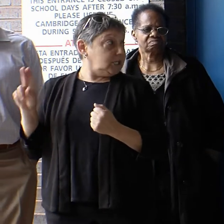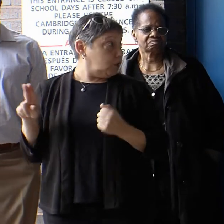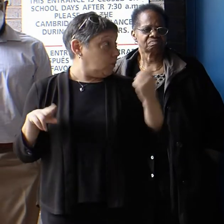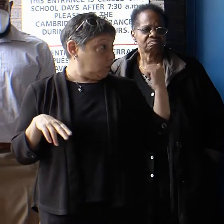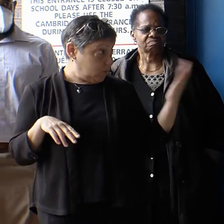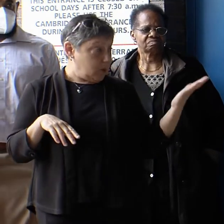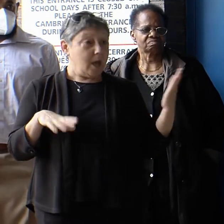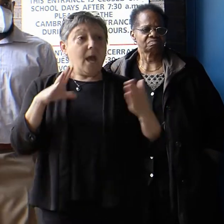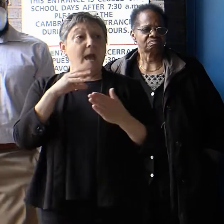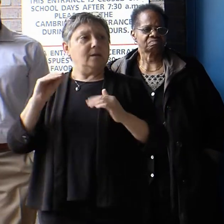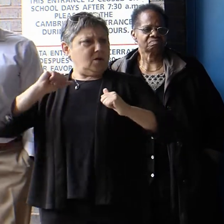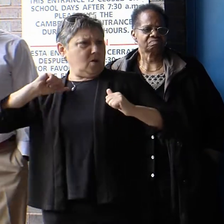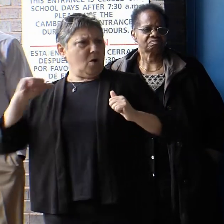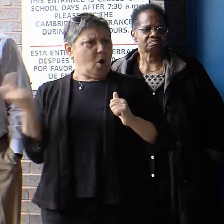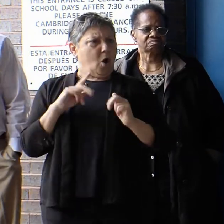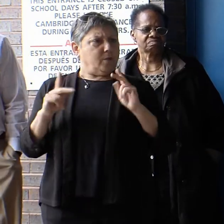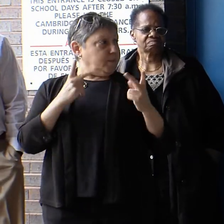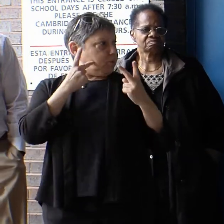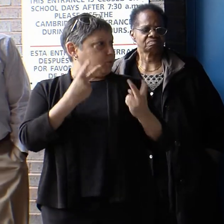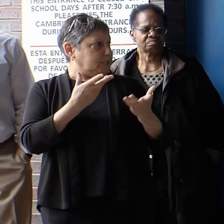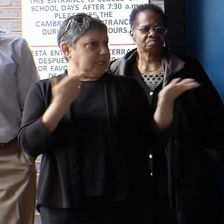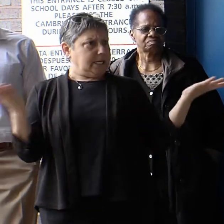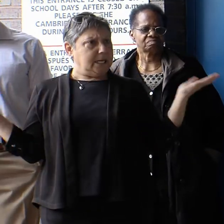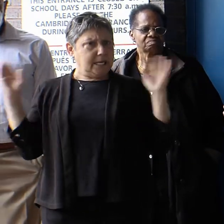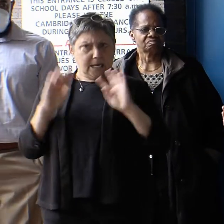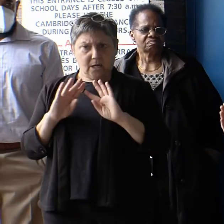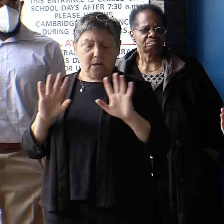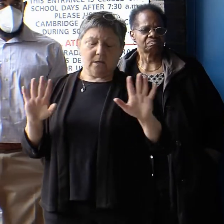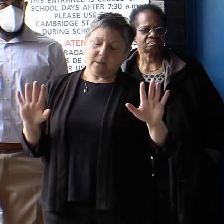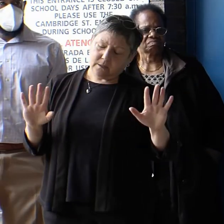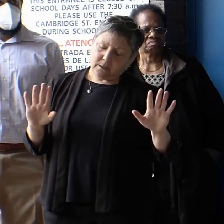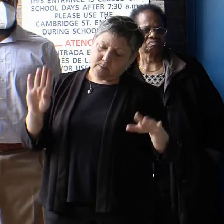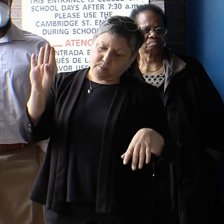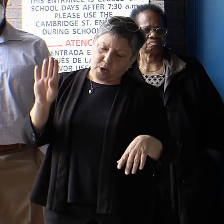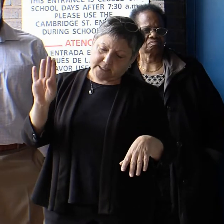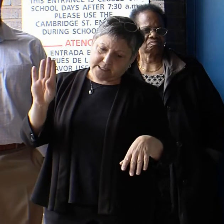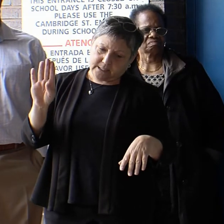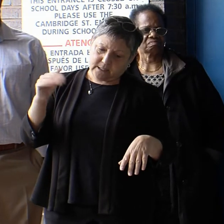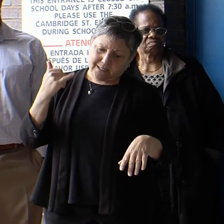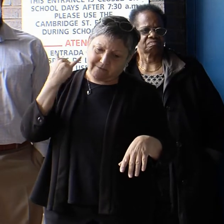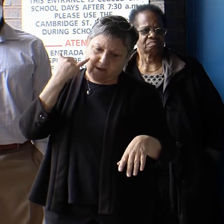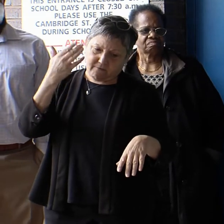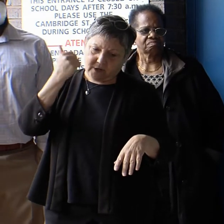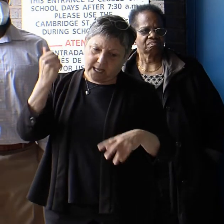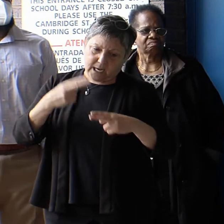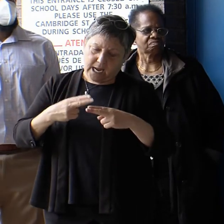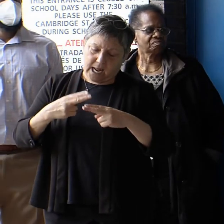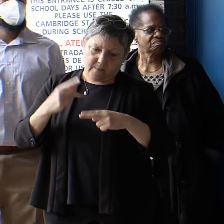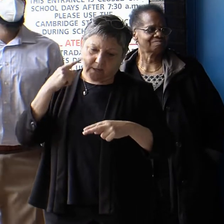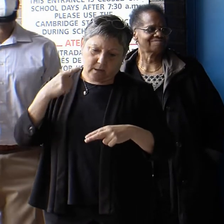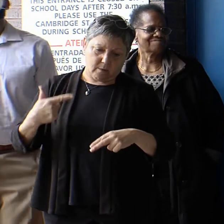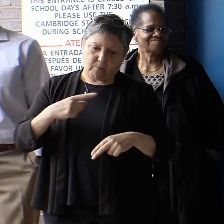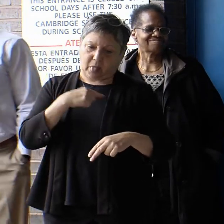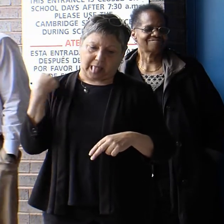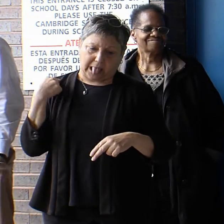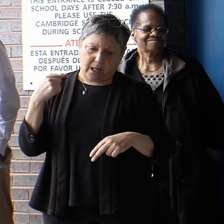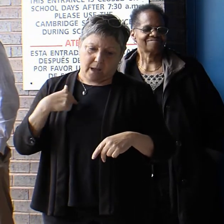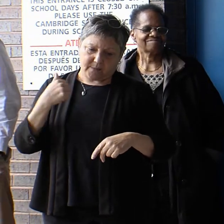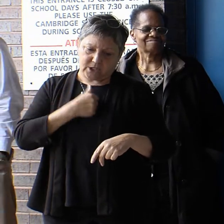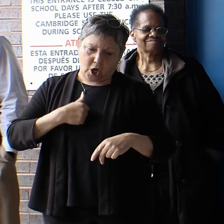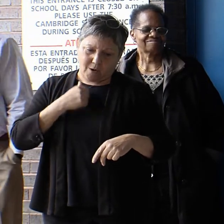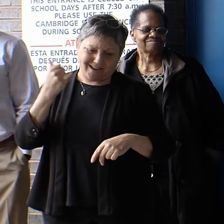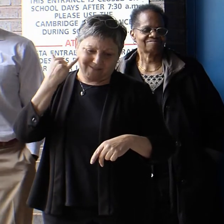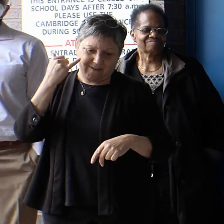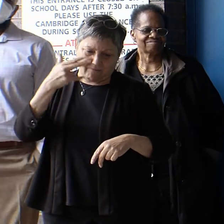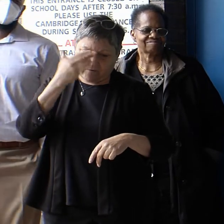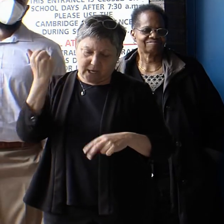Boston and all the people you see back here. I know it's Boston. If I forget to say somebody, I'm going to be. So all